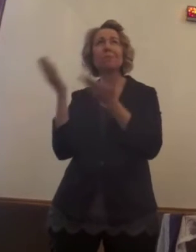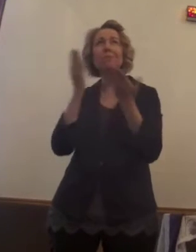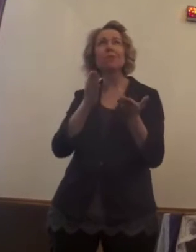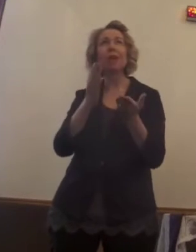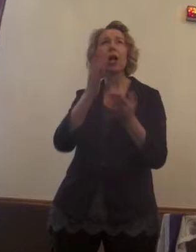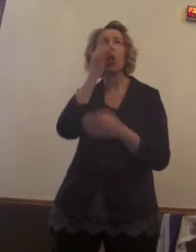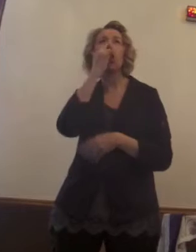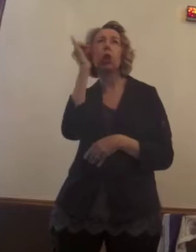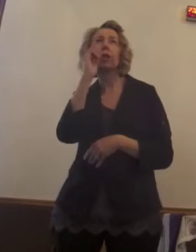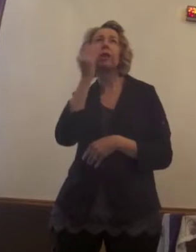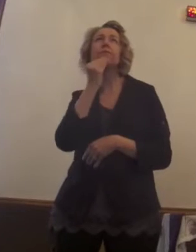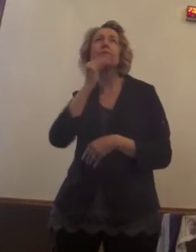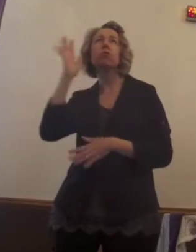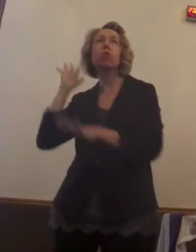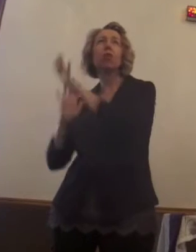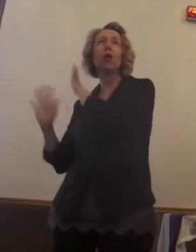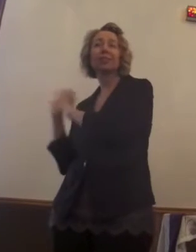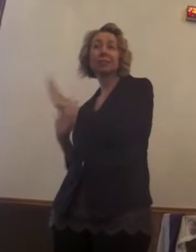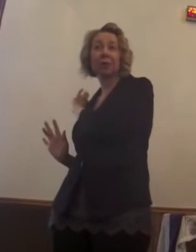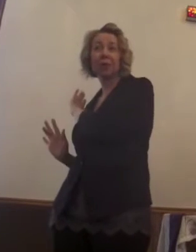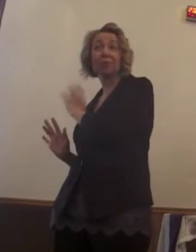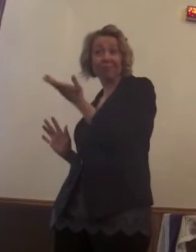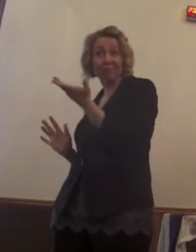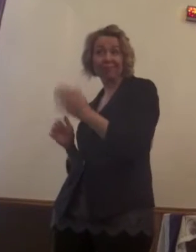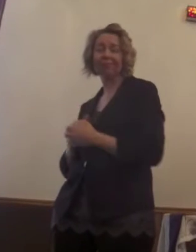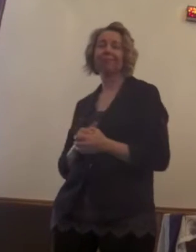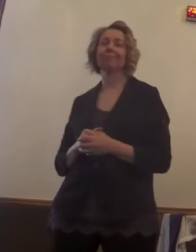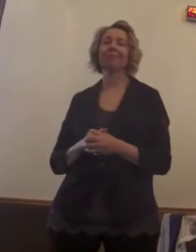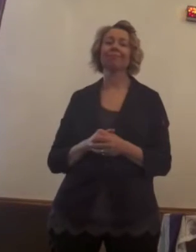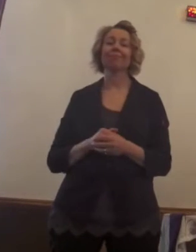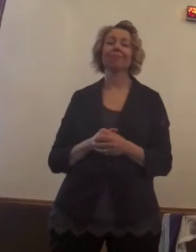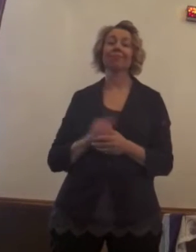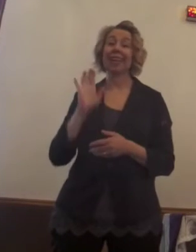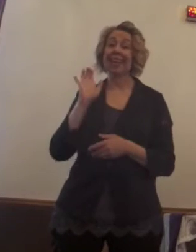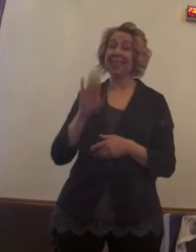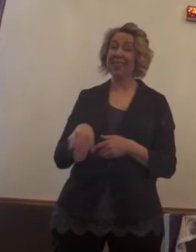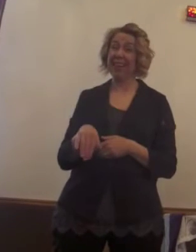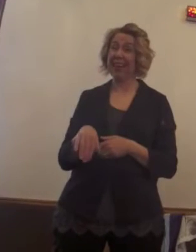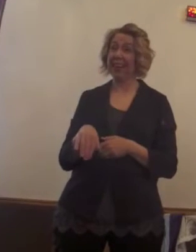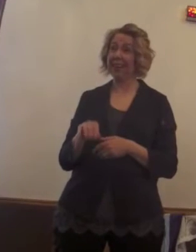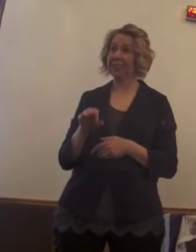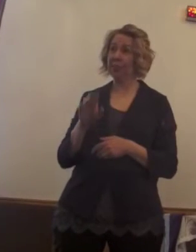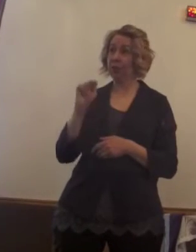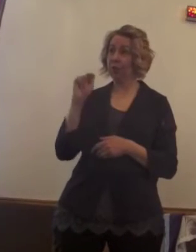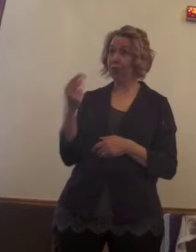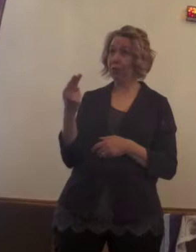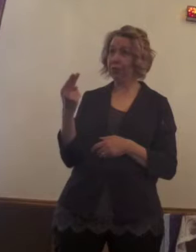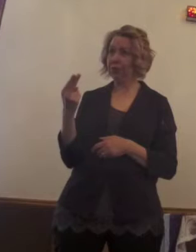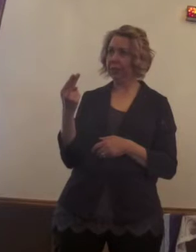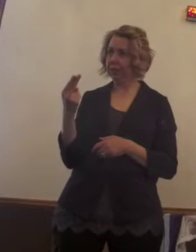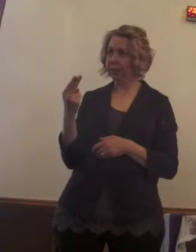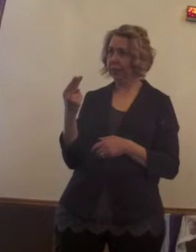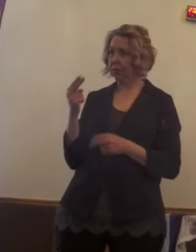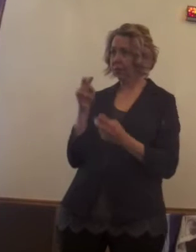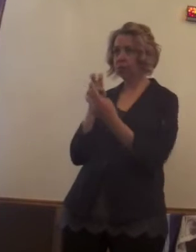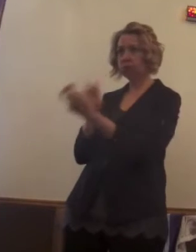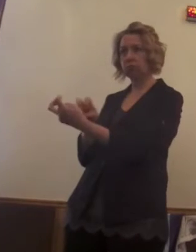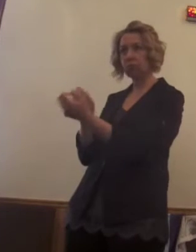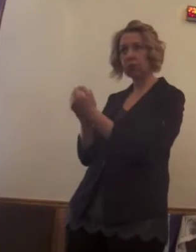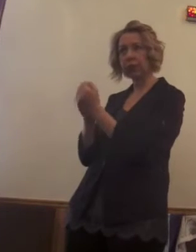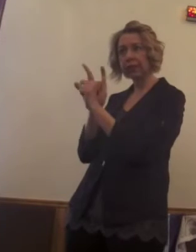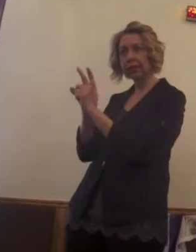Did Christ have that regret on Maundy Thursday as he washed the feet of those disciples,